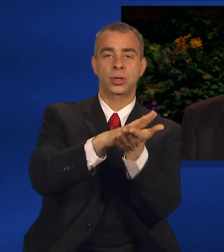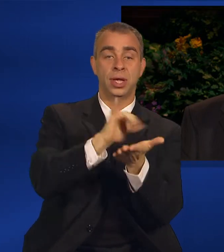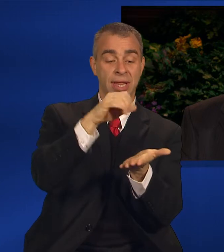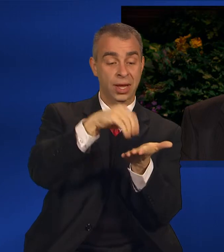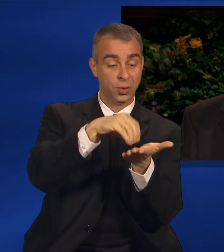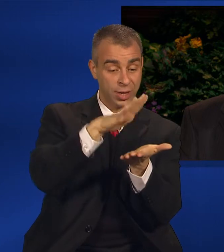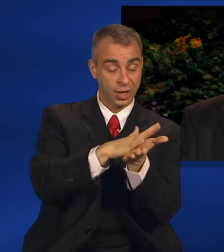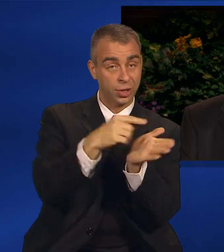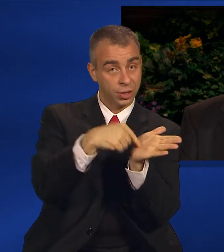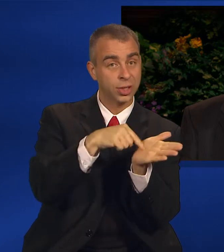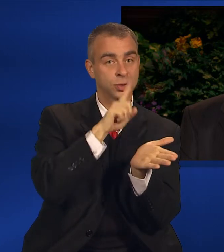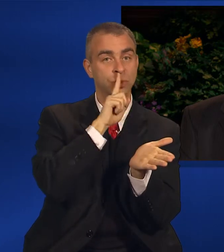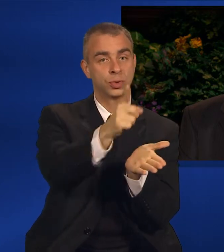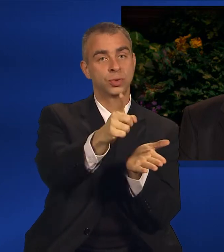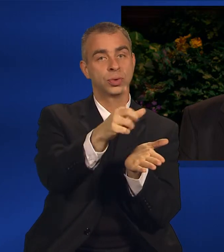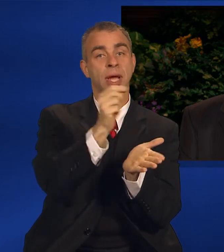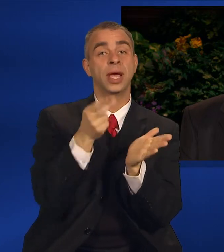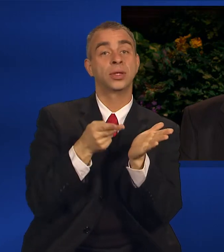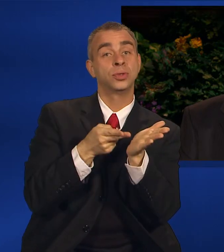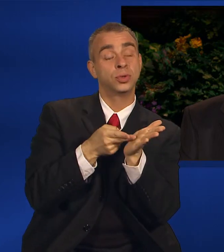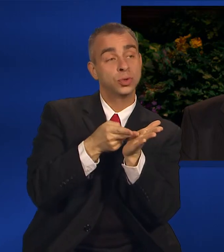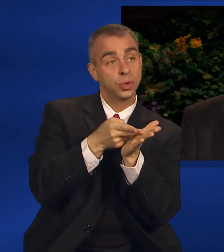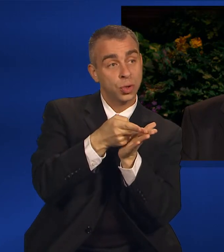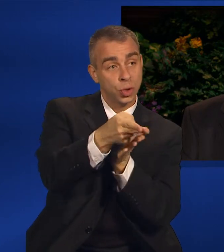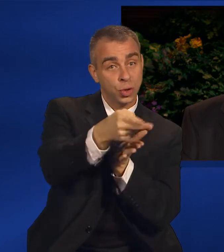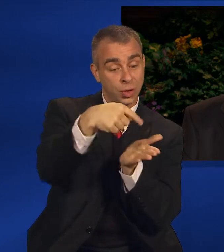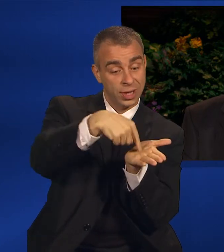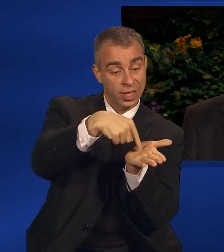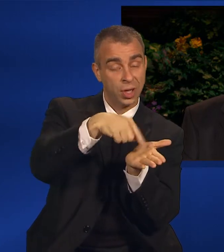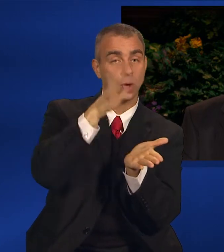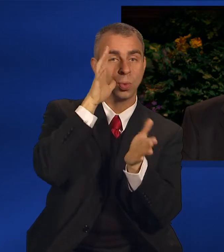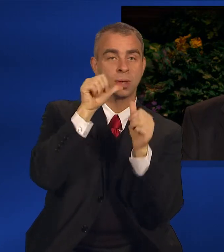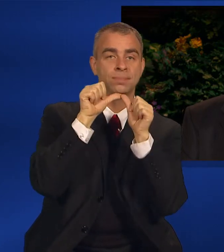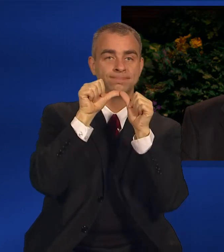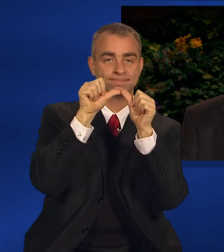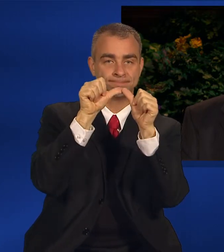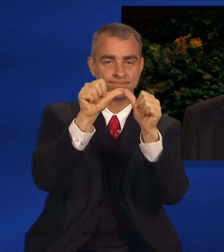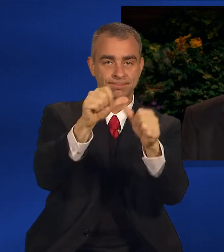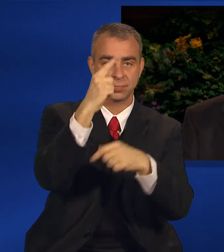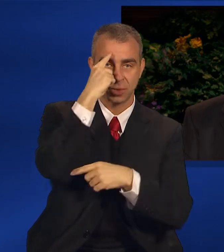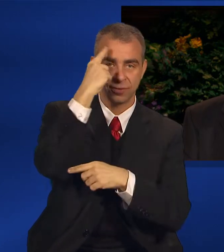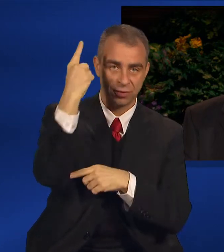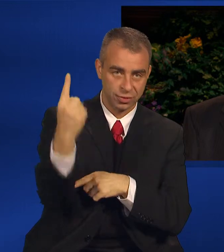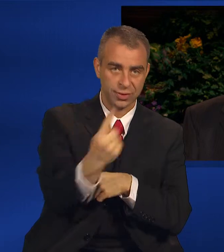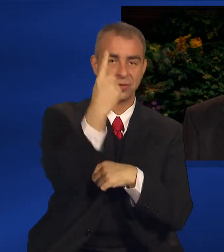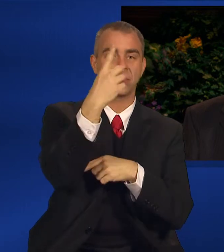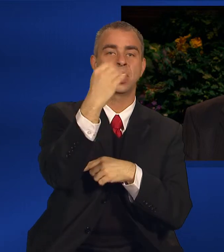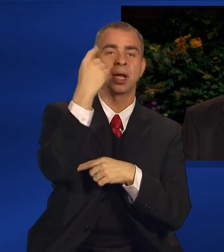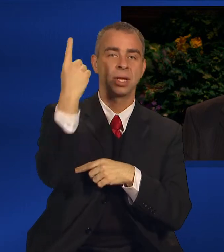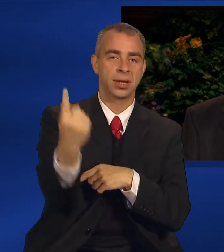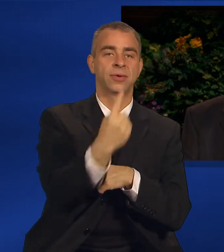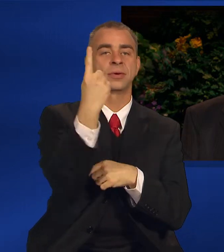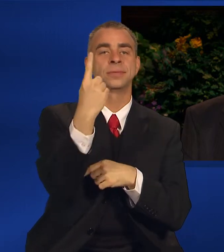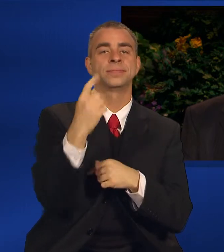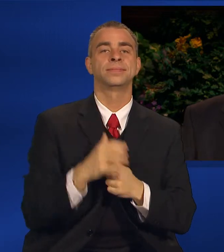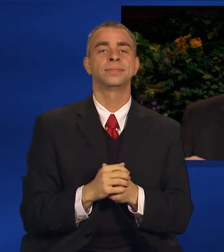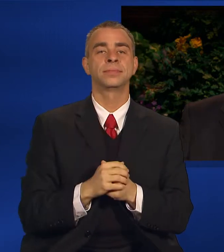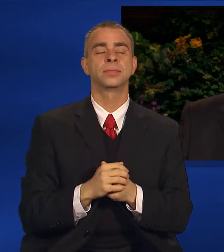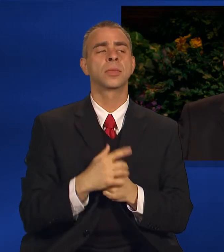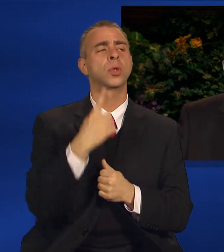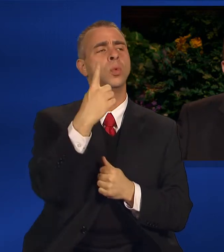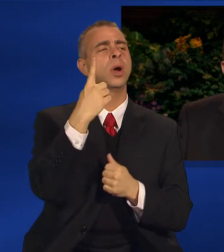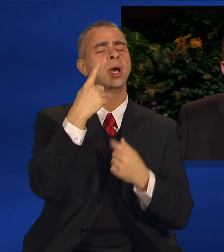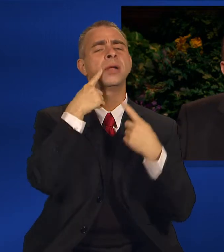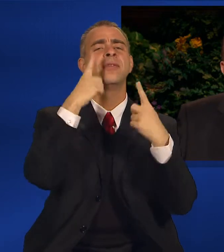true, and the truth abideth forever and ever. The poet